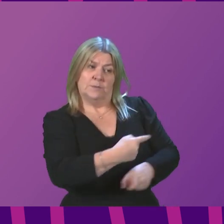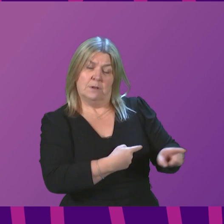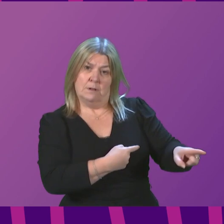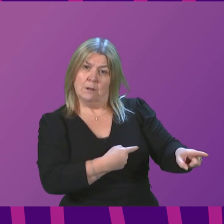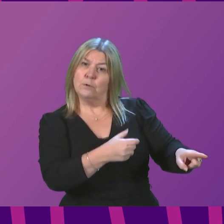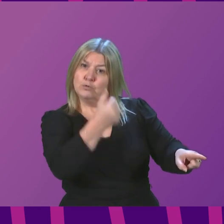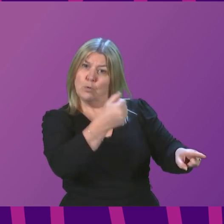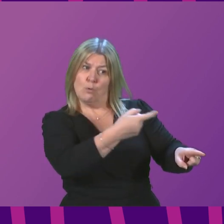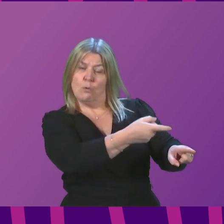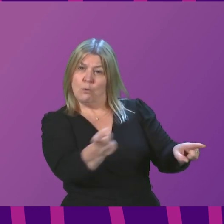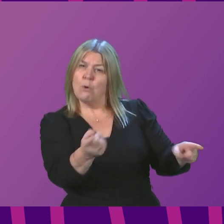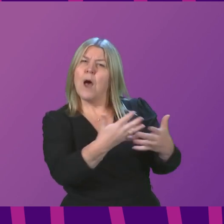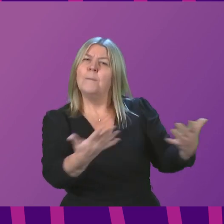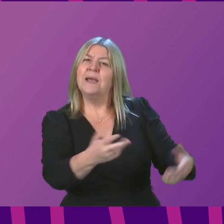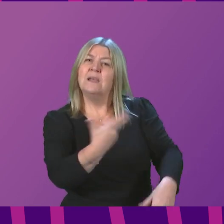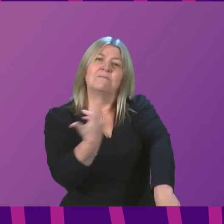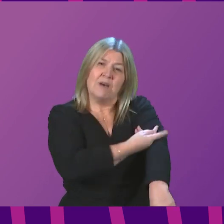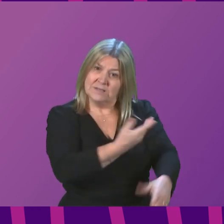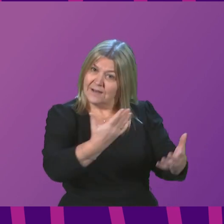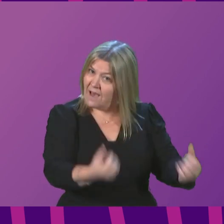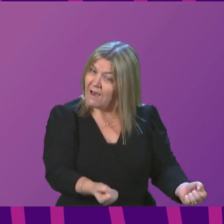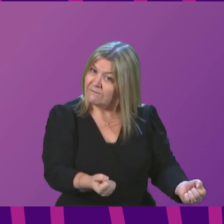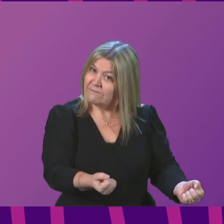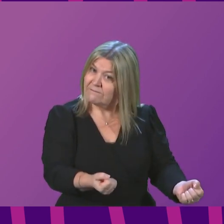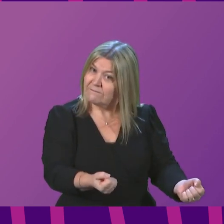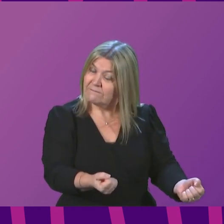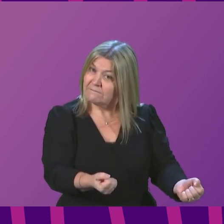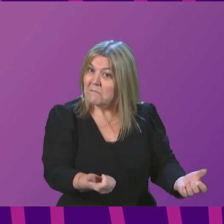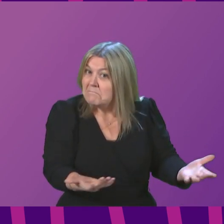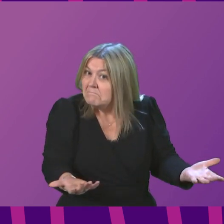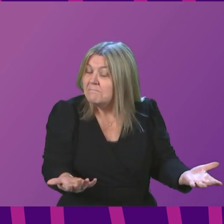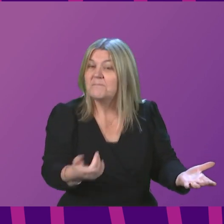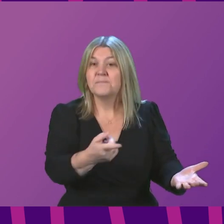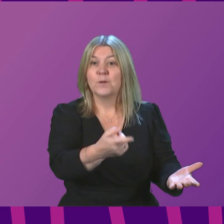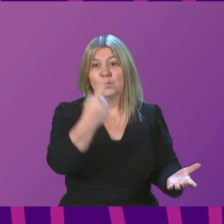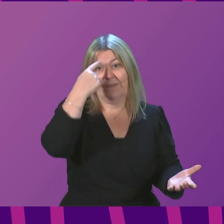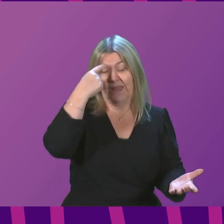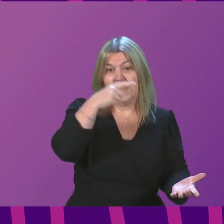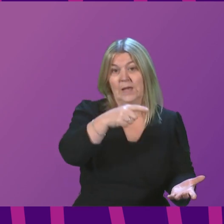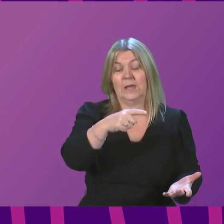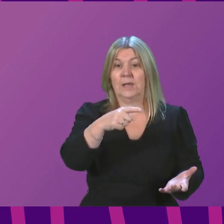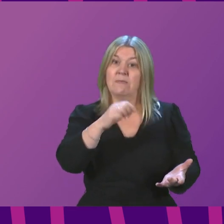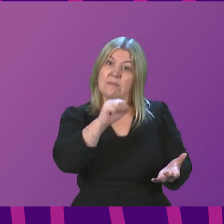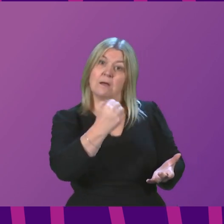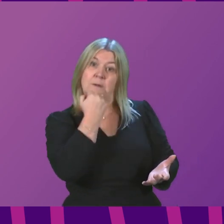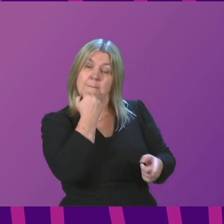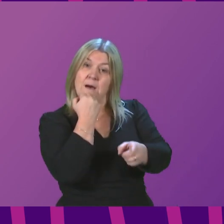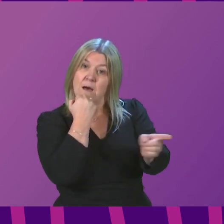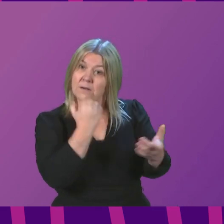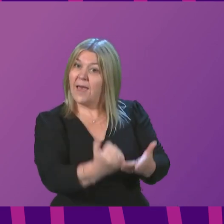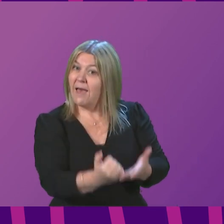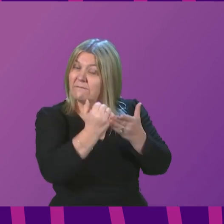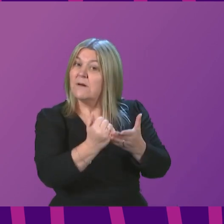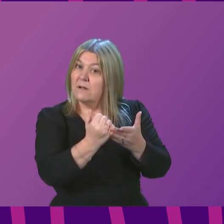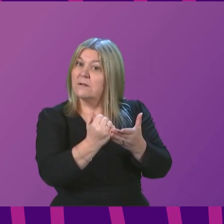vaccinated as opposed to unvaccinated? Does the First Minister think that the publication of that figure would be helpful